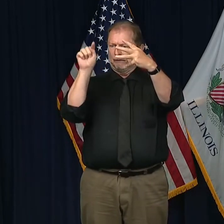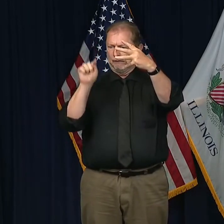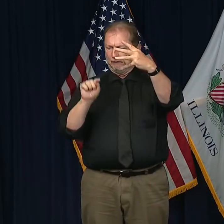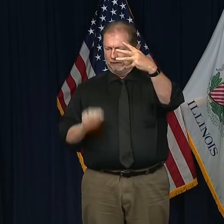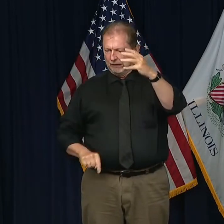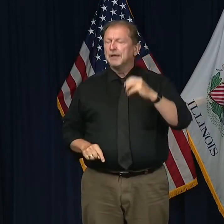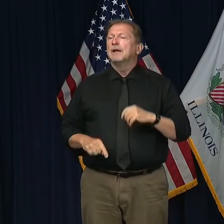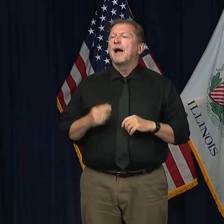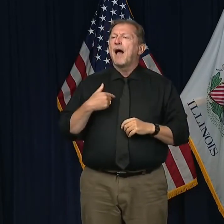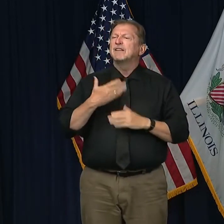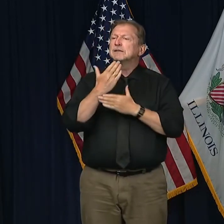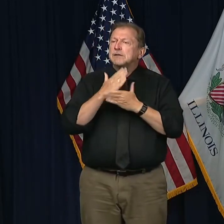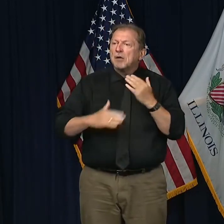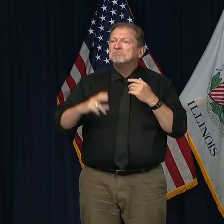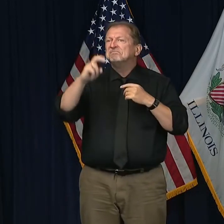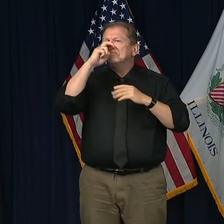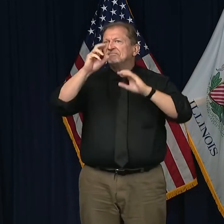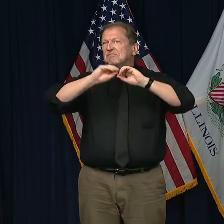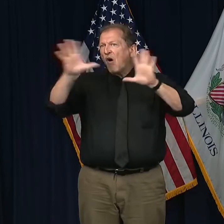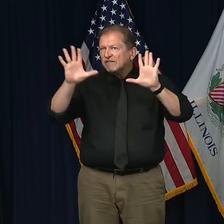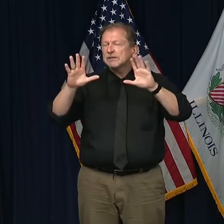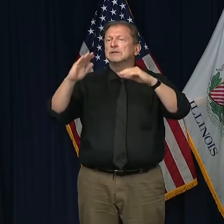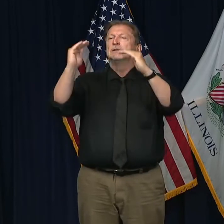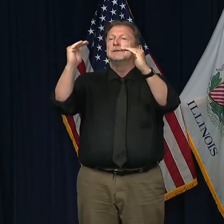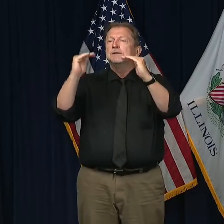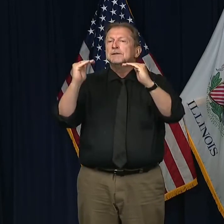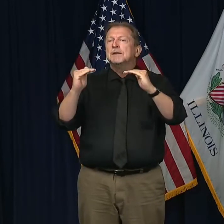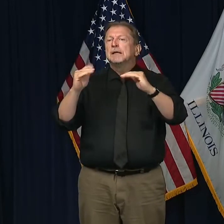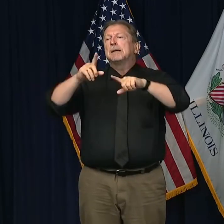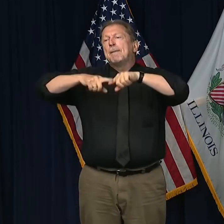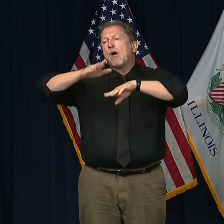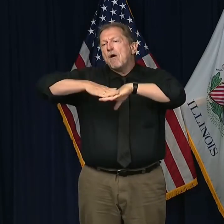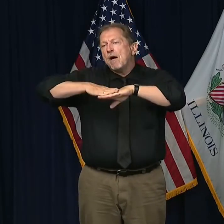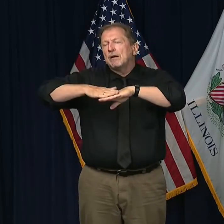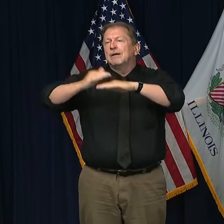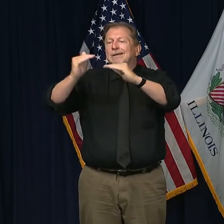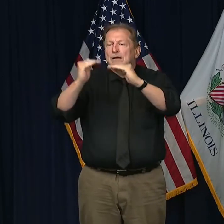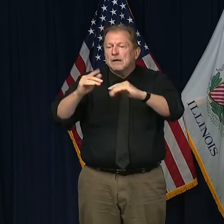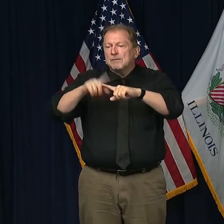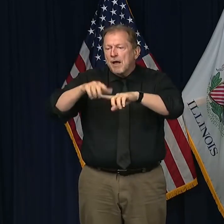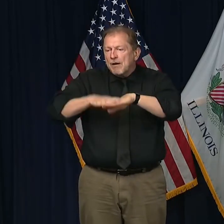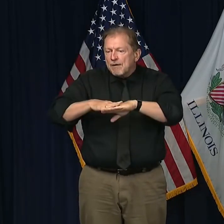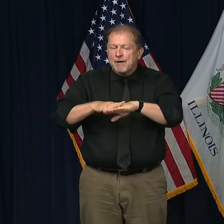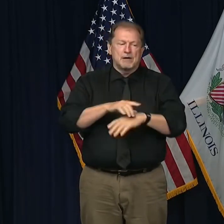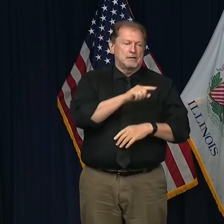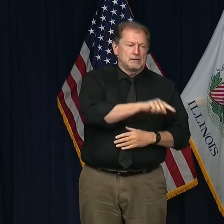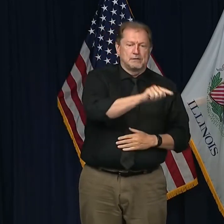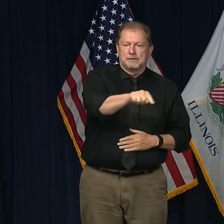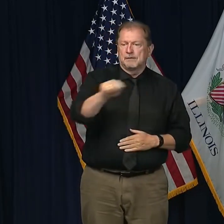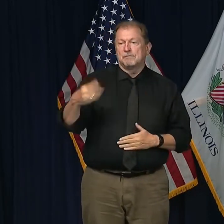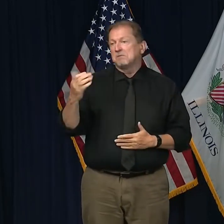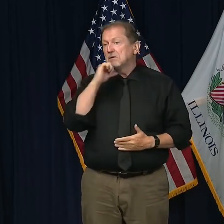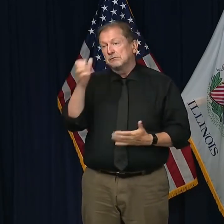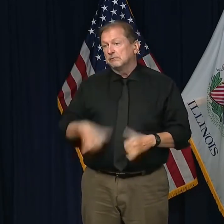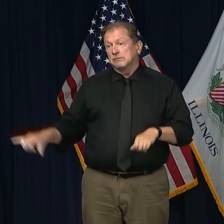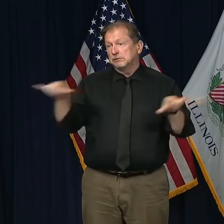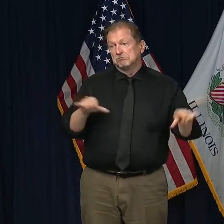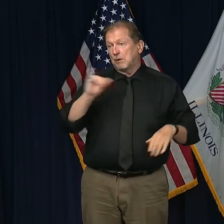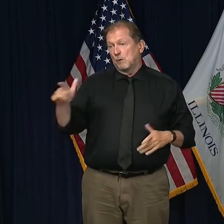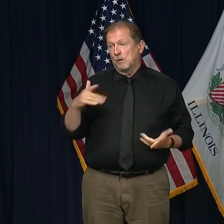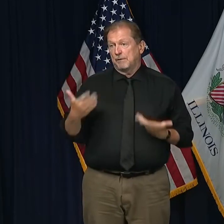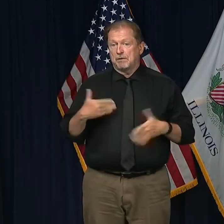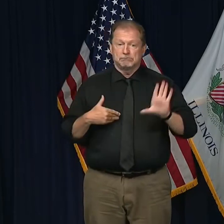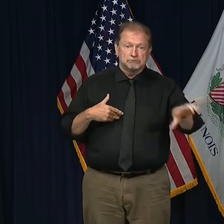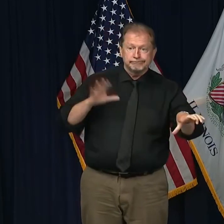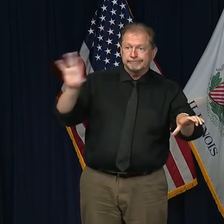with a few that are nearly automatic. And then there are others that, depending upon the region and what's going on, I would go back to something that I've talked about earlier